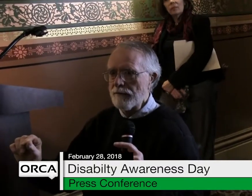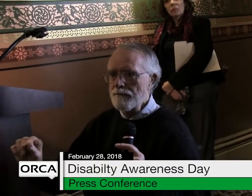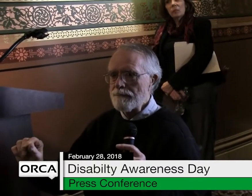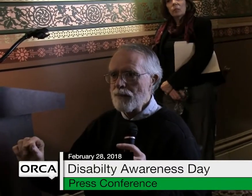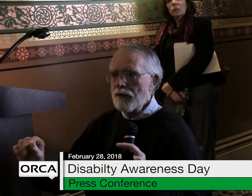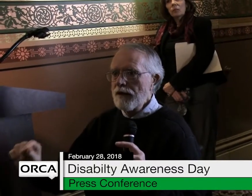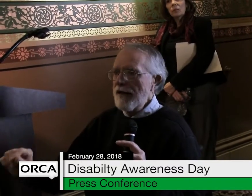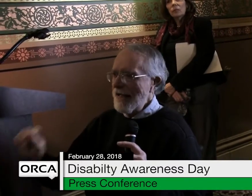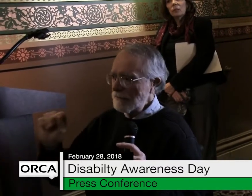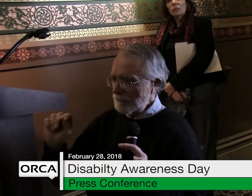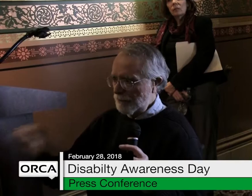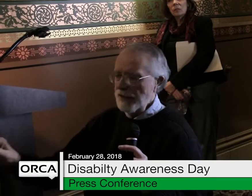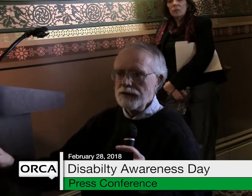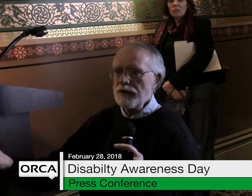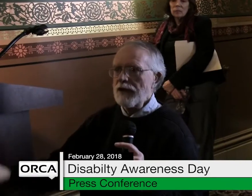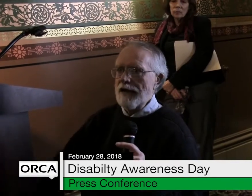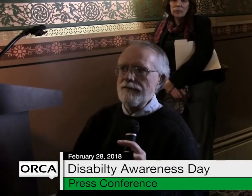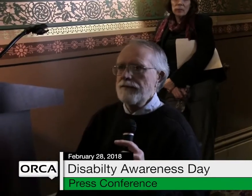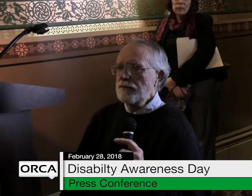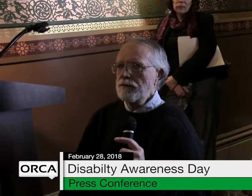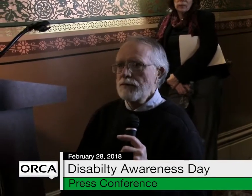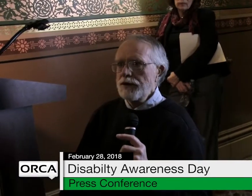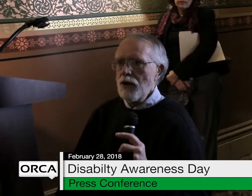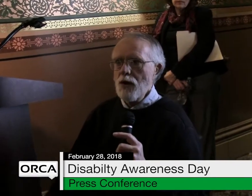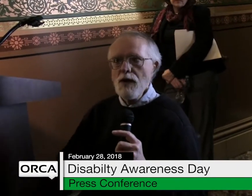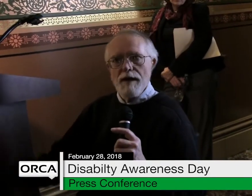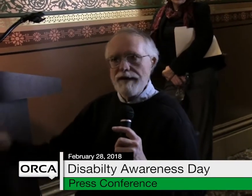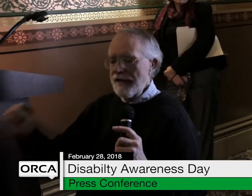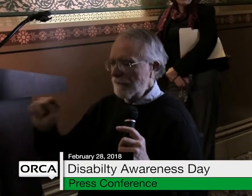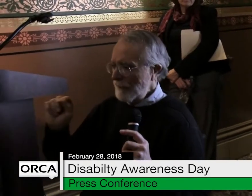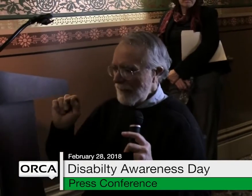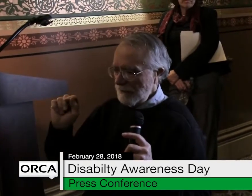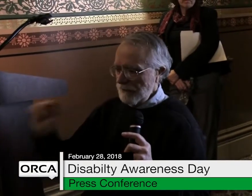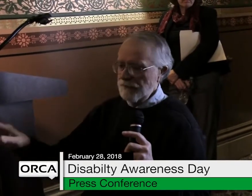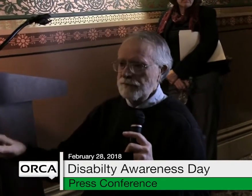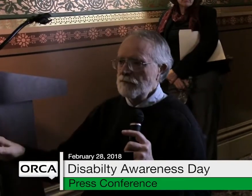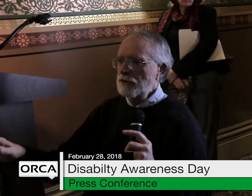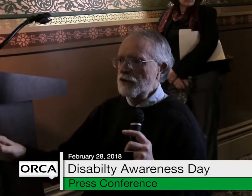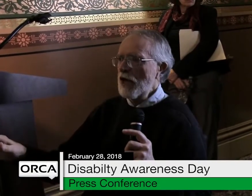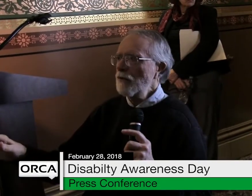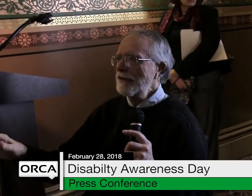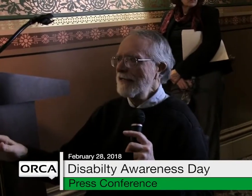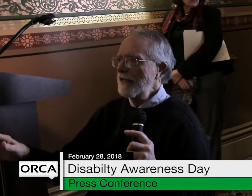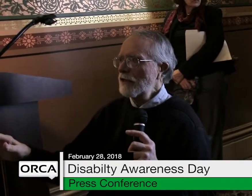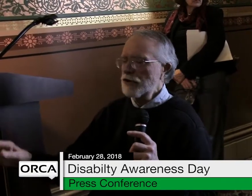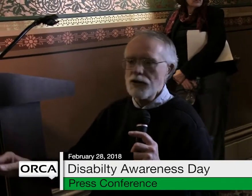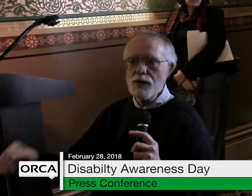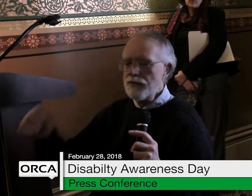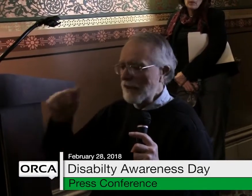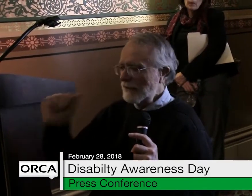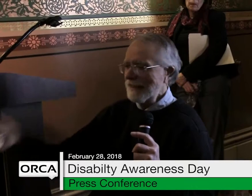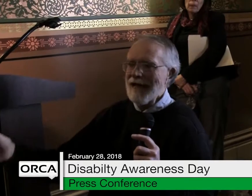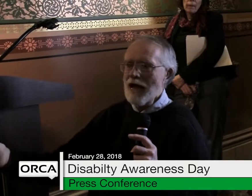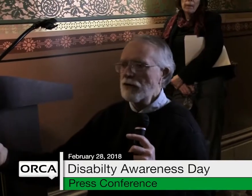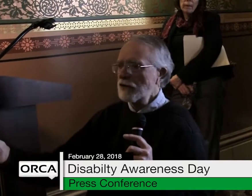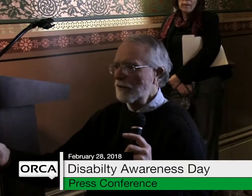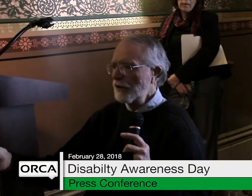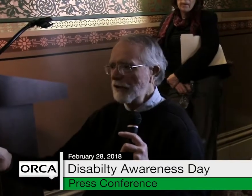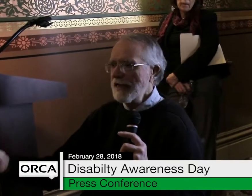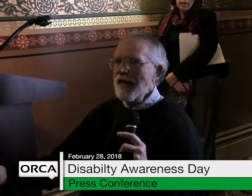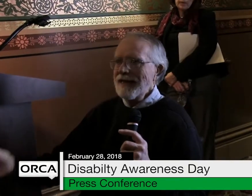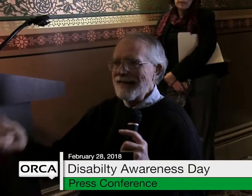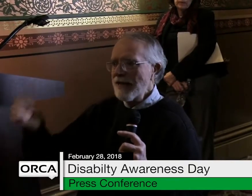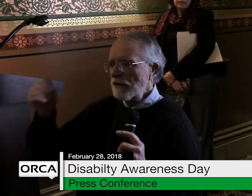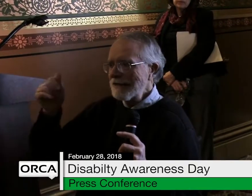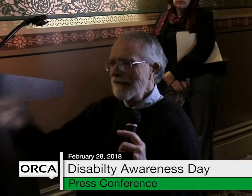program and built their life. You know, they've done what they needed to do. They're getting out in the